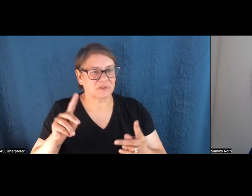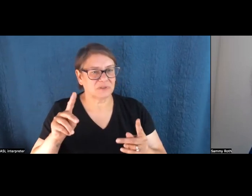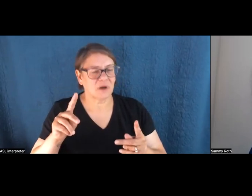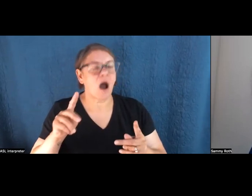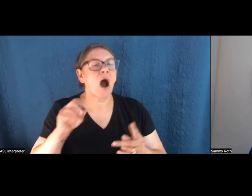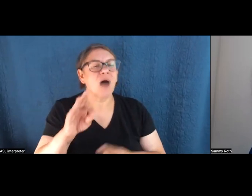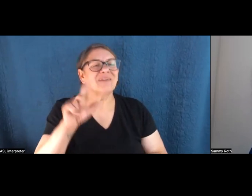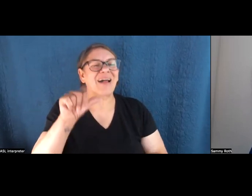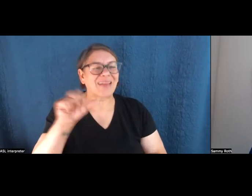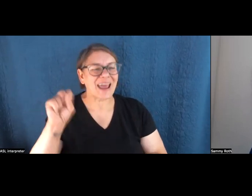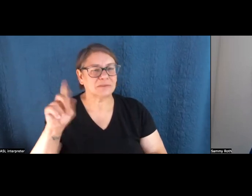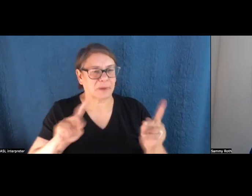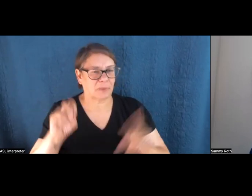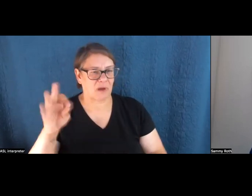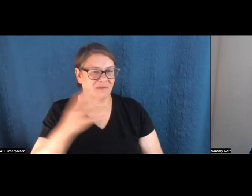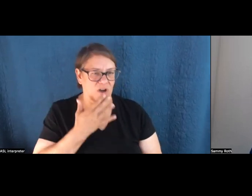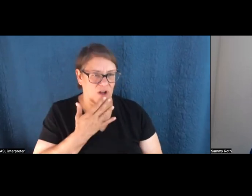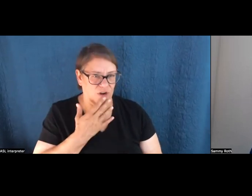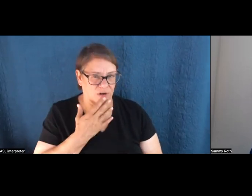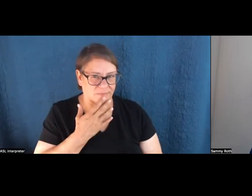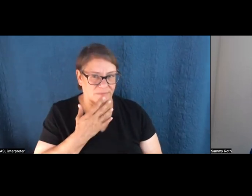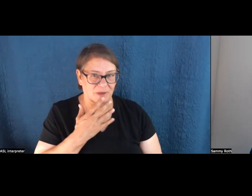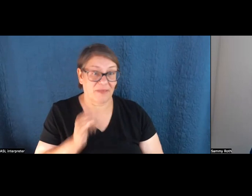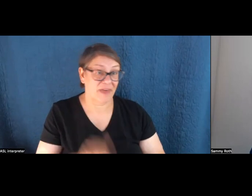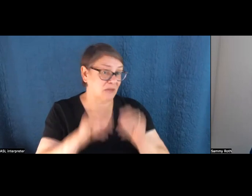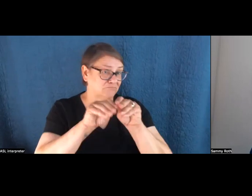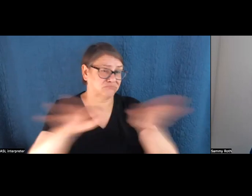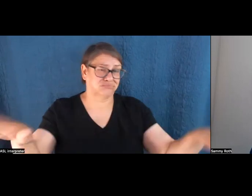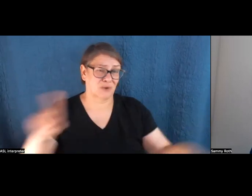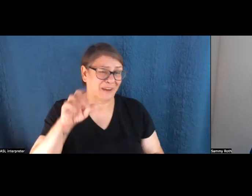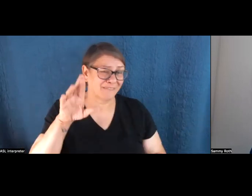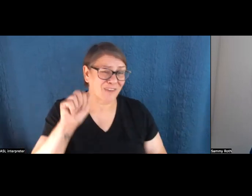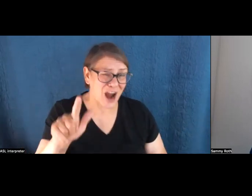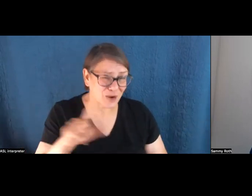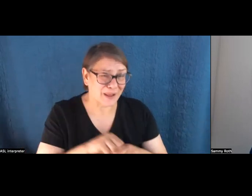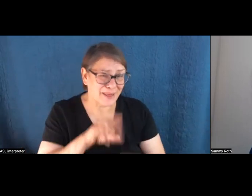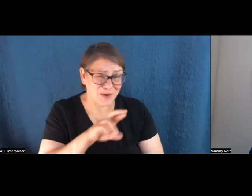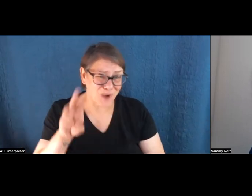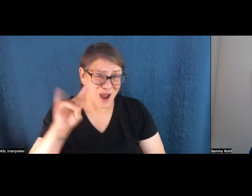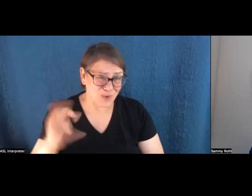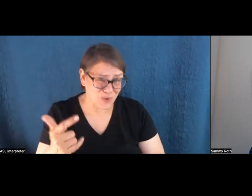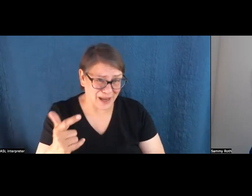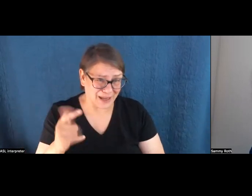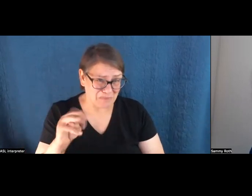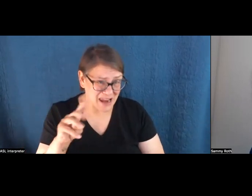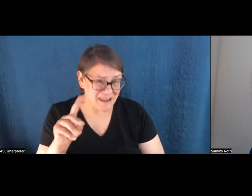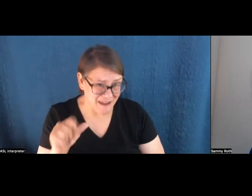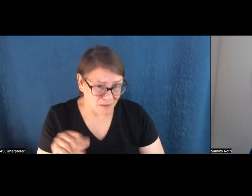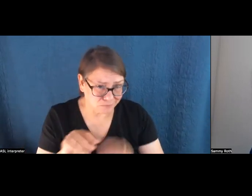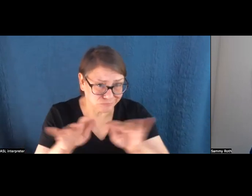of that headline was basically the story going viral in the right-wing media, which happens from time to time when you write about this stuff.